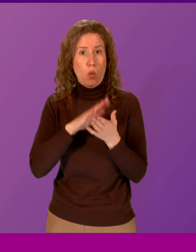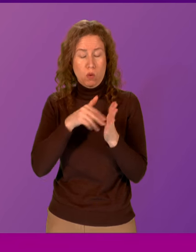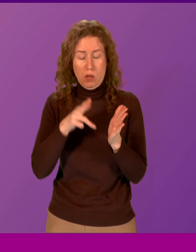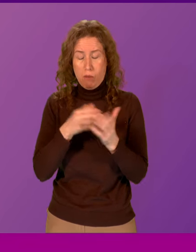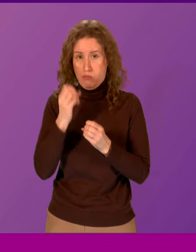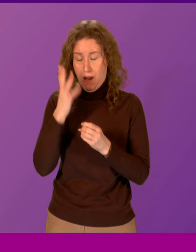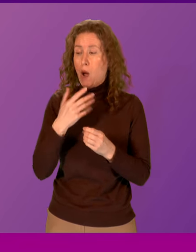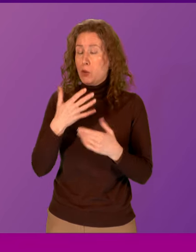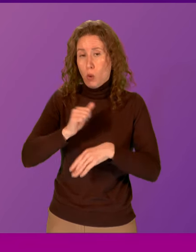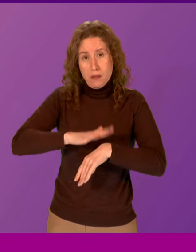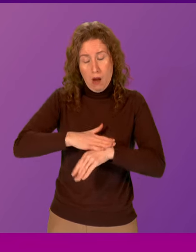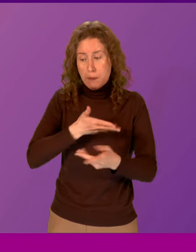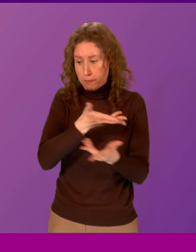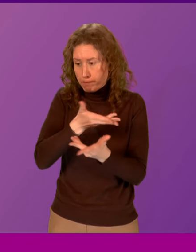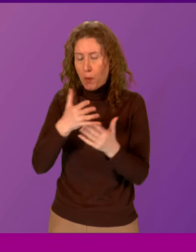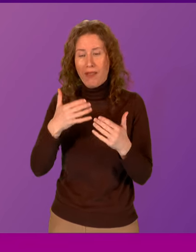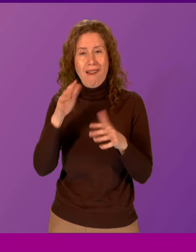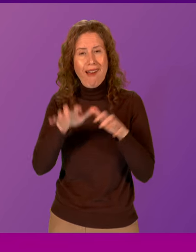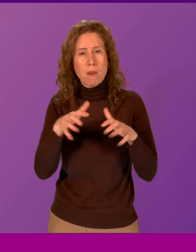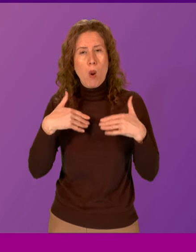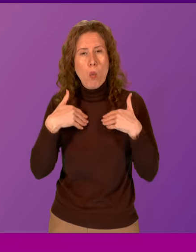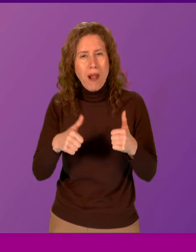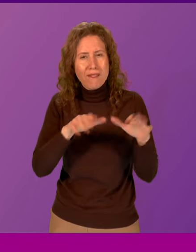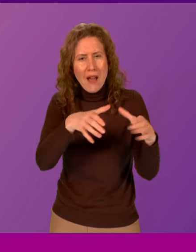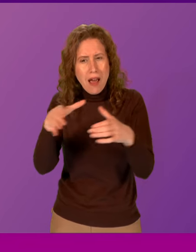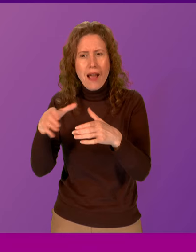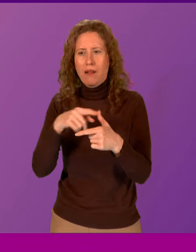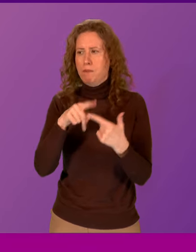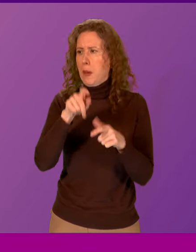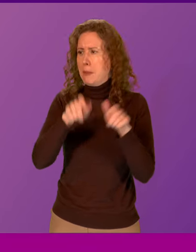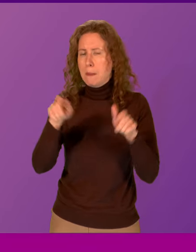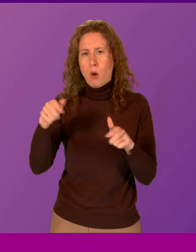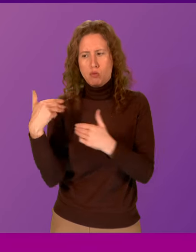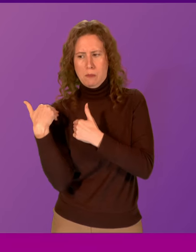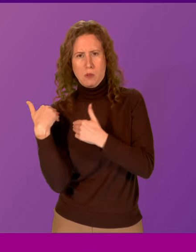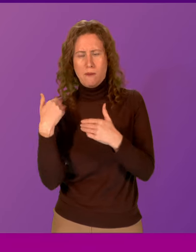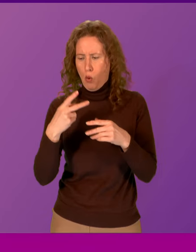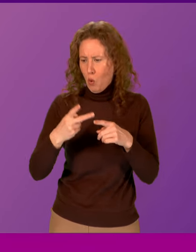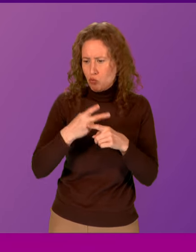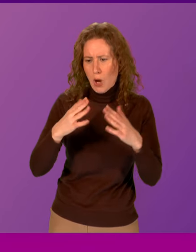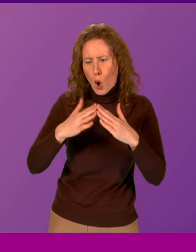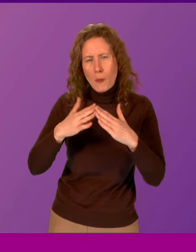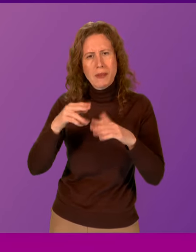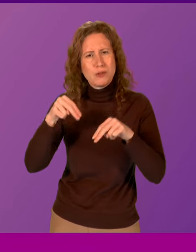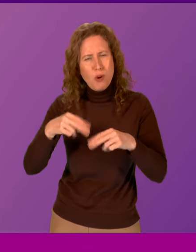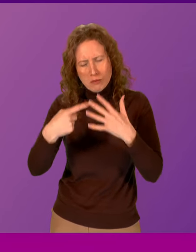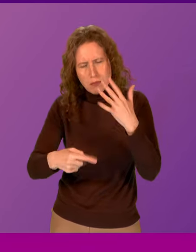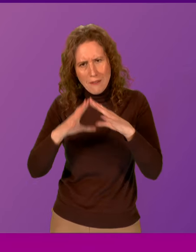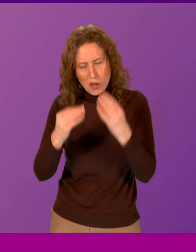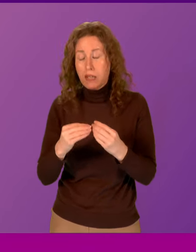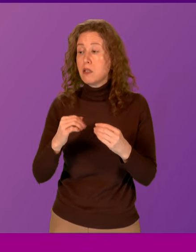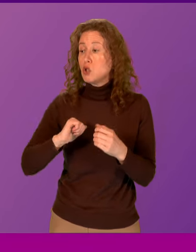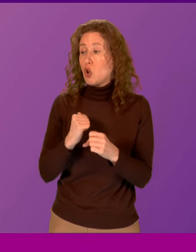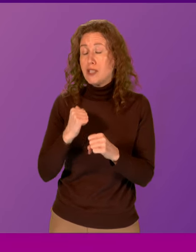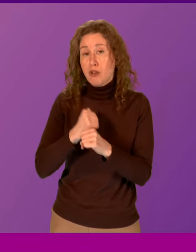with, of course, animal welfare stakeholders with those who involved in animal rehoming centres. I should say the Scottish government still absolutely